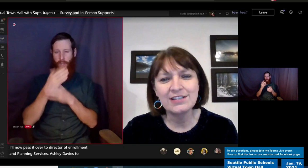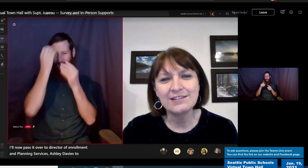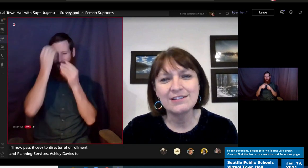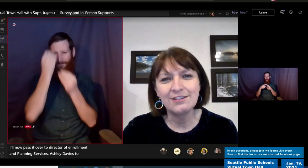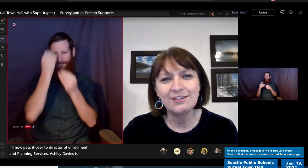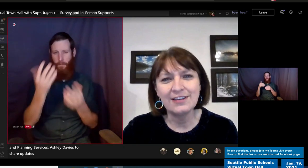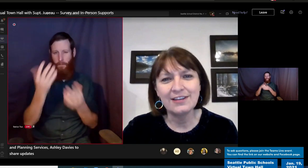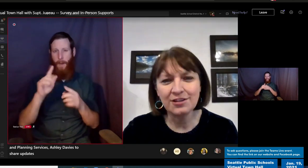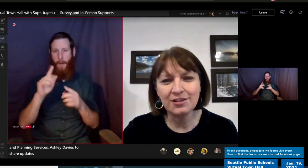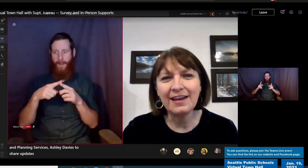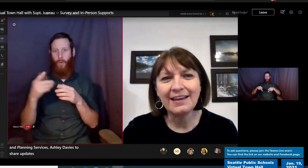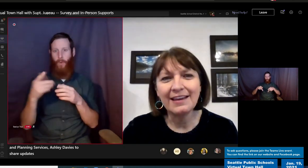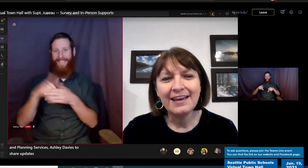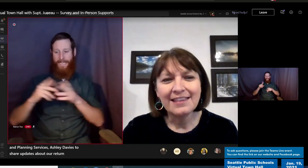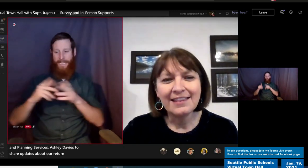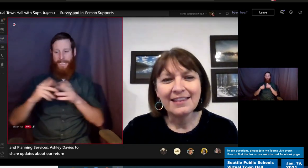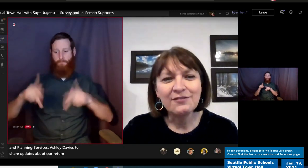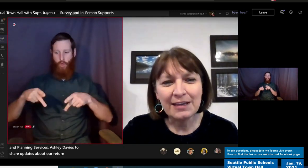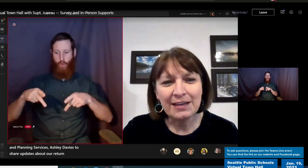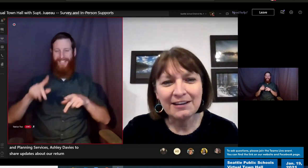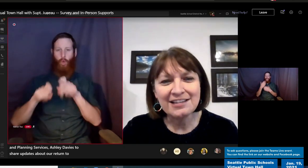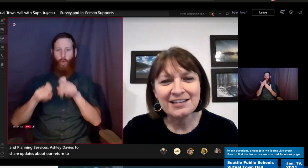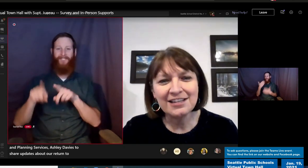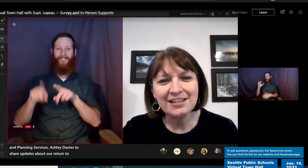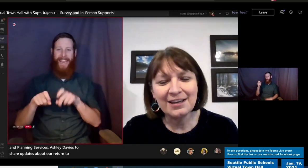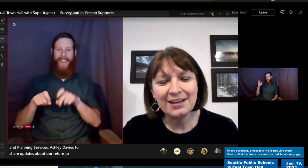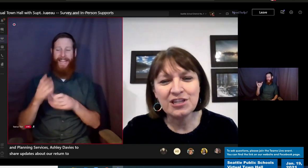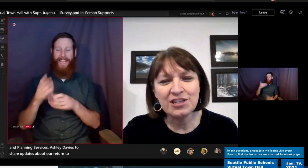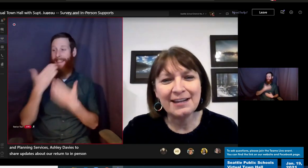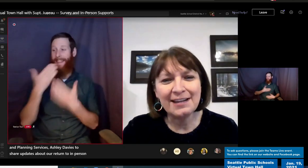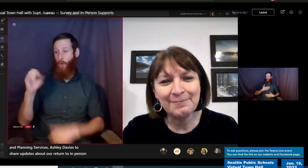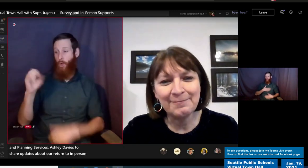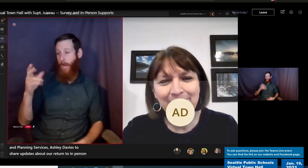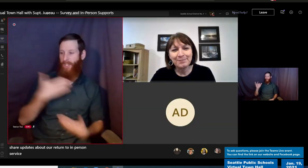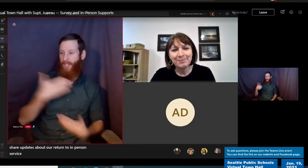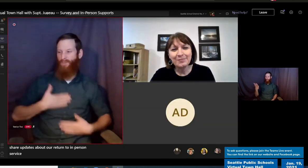survey. Thanks for being here, Ashley. Appreciate it.